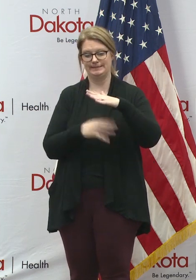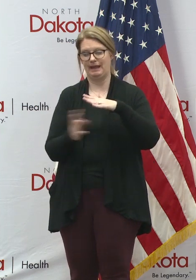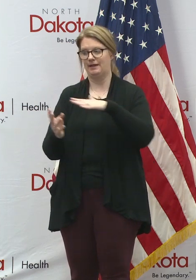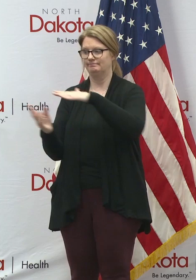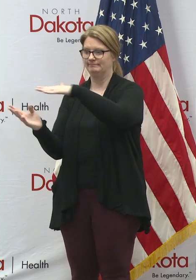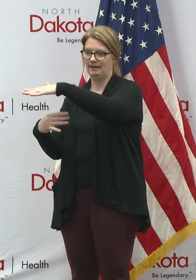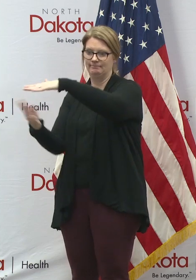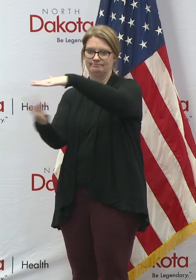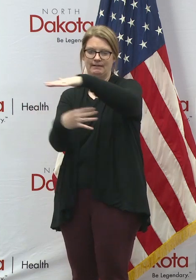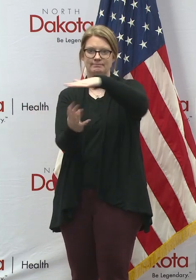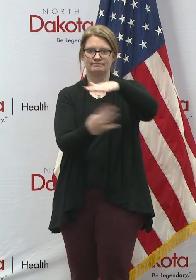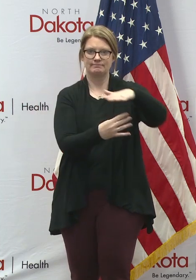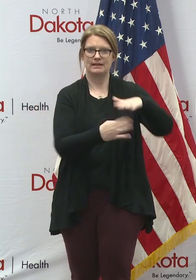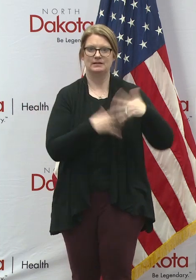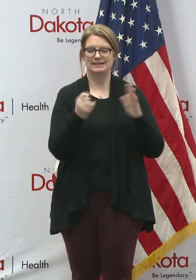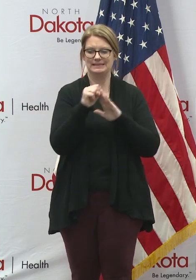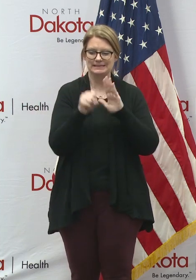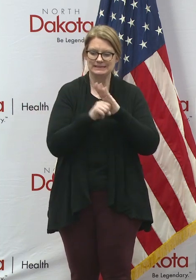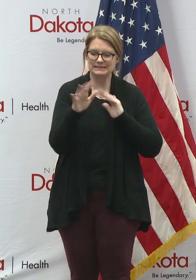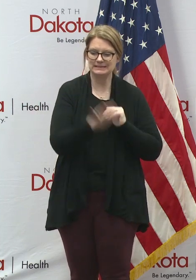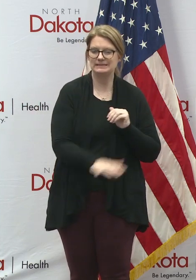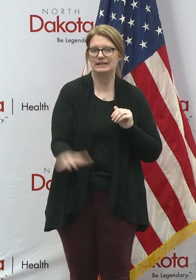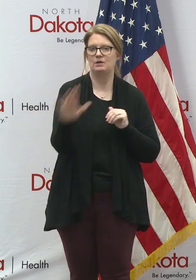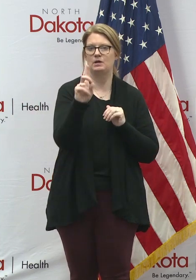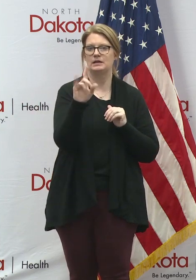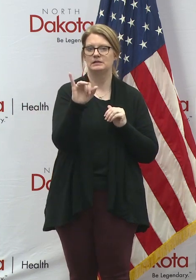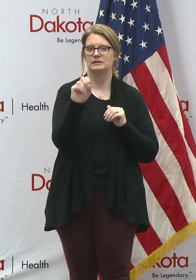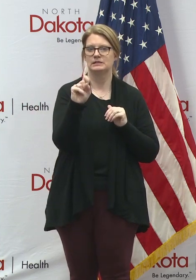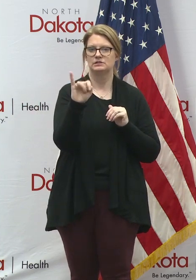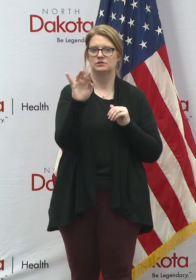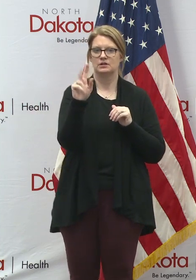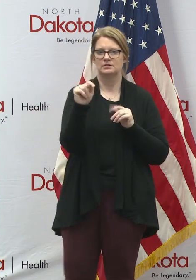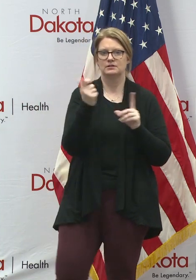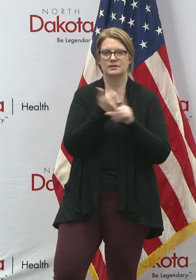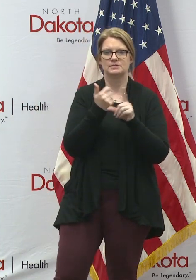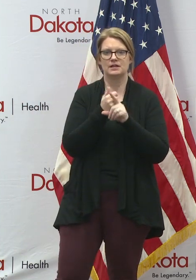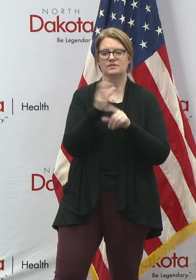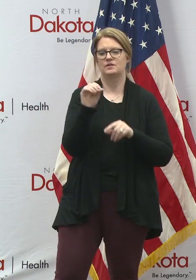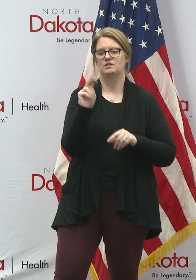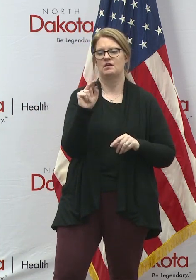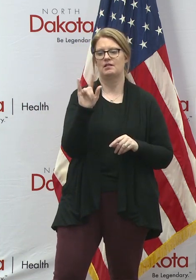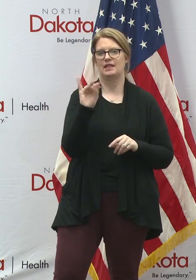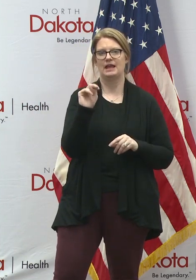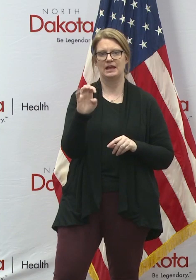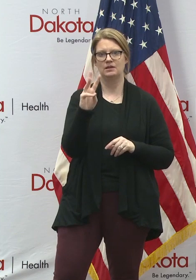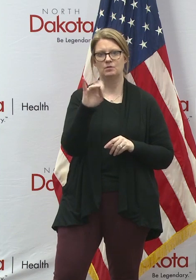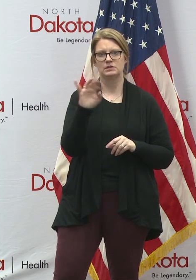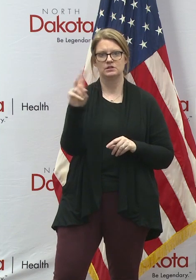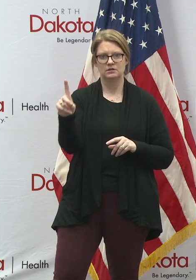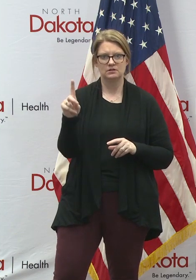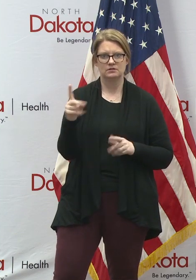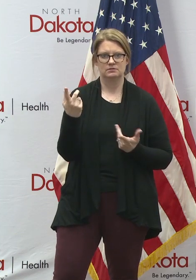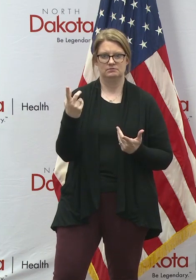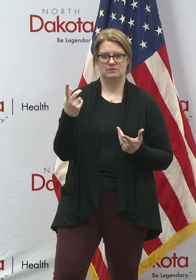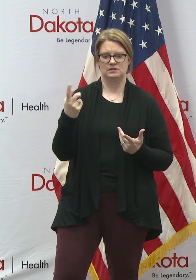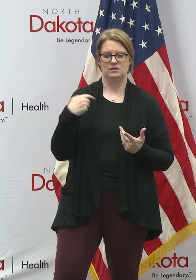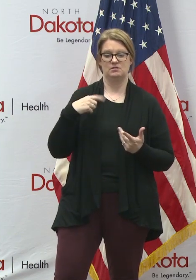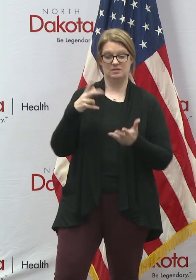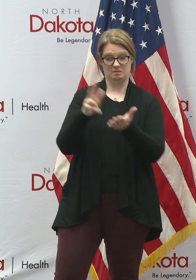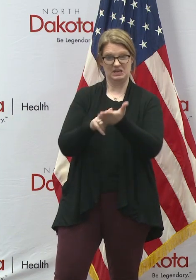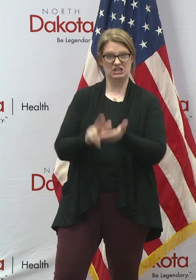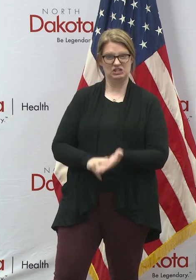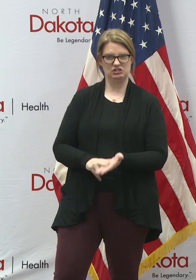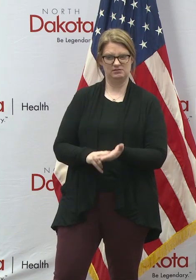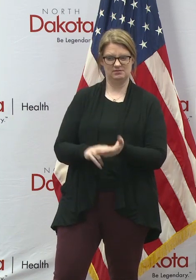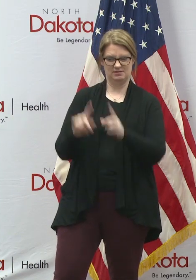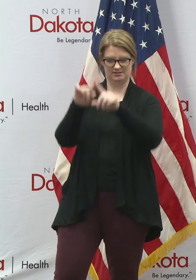In fact, statewide and district candidates now file, uh, on an online wizard with our office. And that's how we receive the petitions from them,